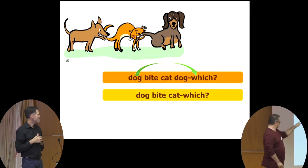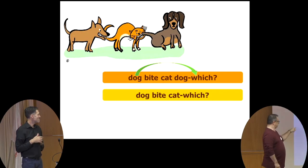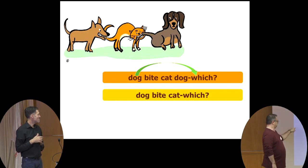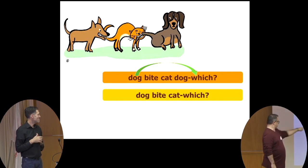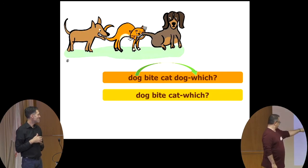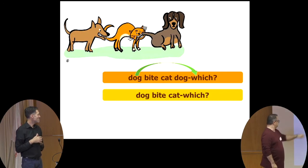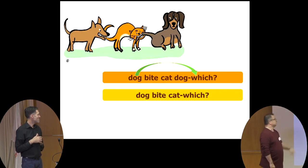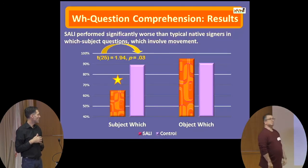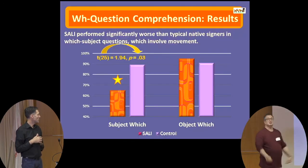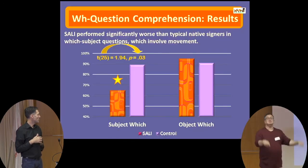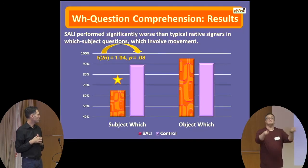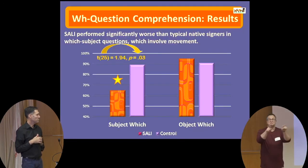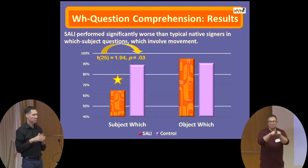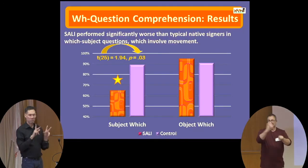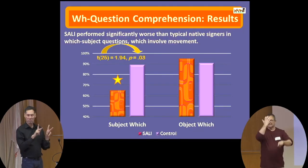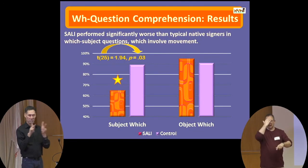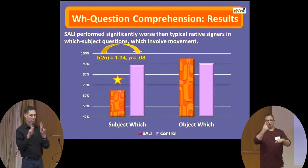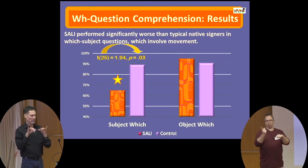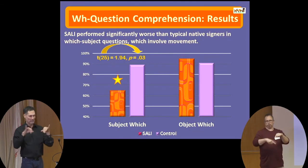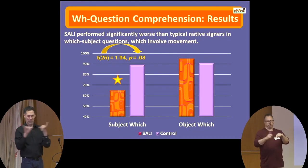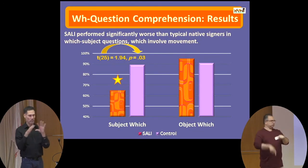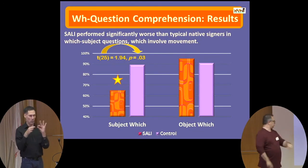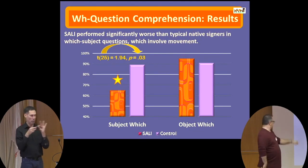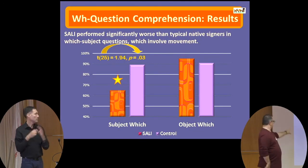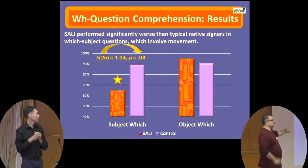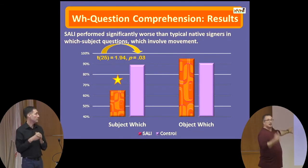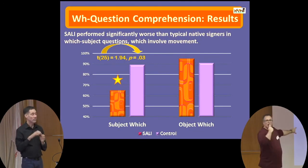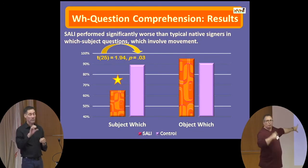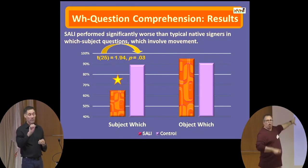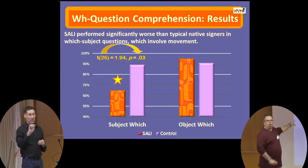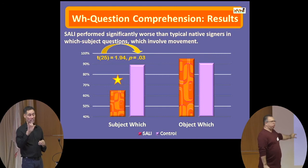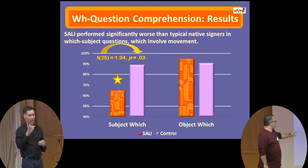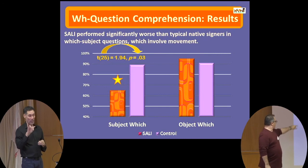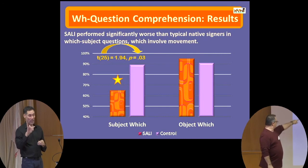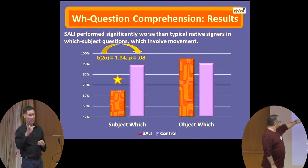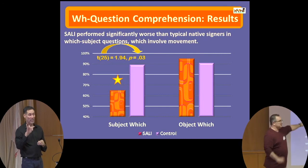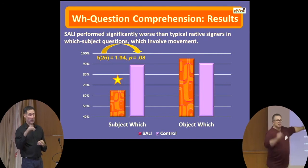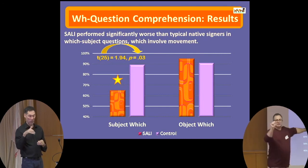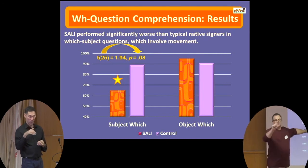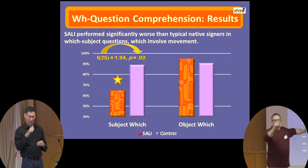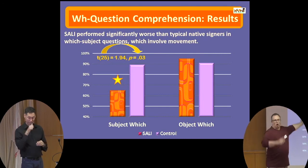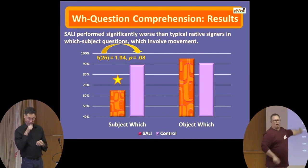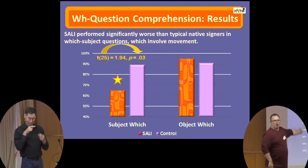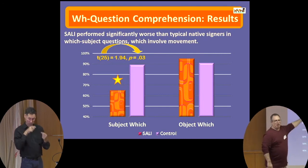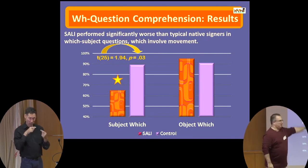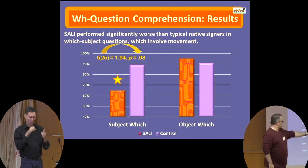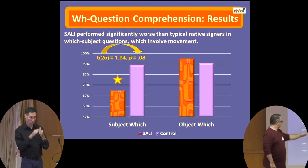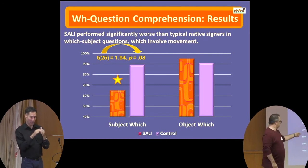Again, we see exactly the same story. Sally had a significant difficulty with the structure with movement, but she was fine